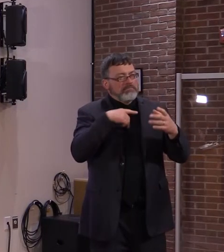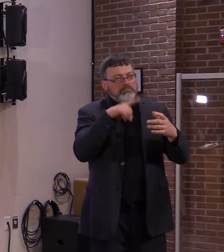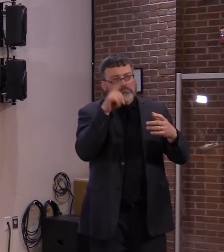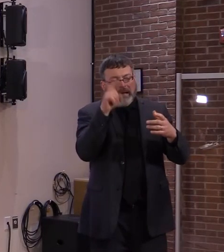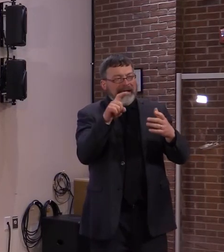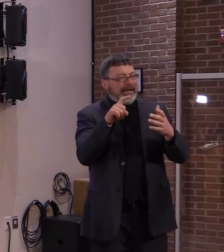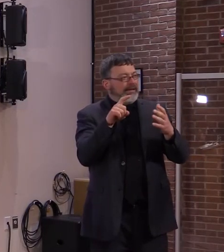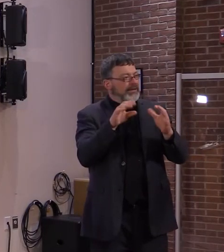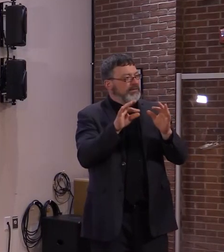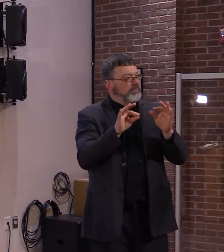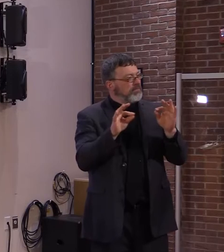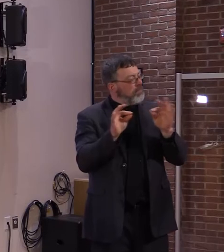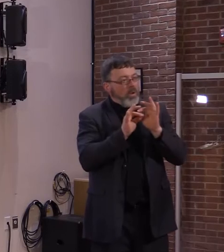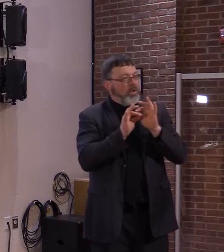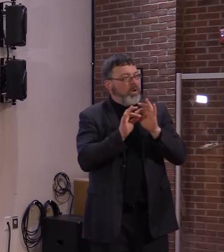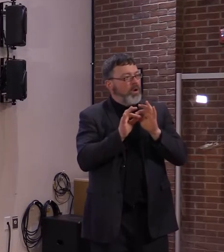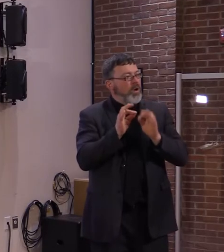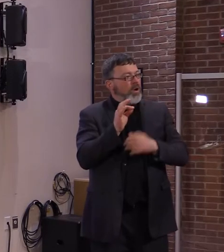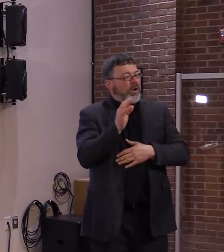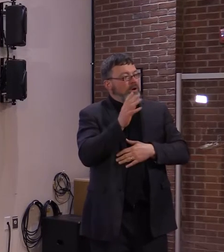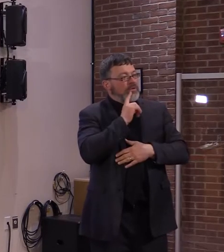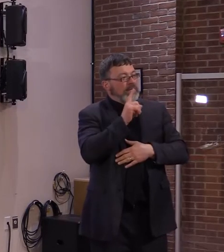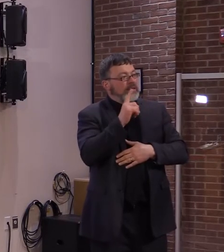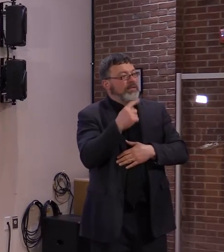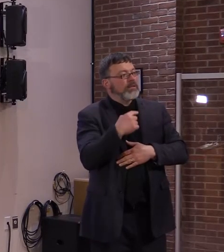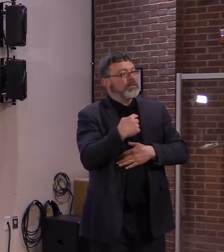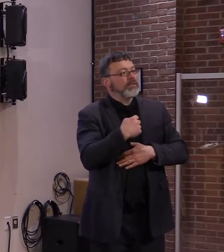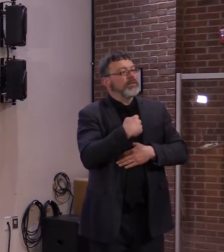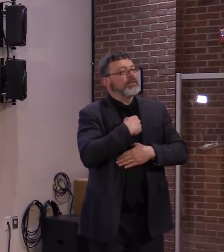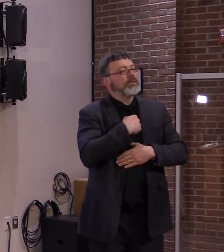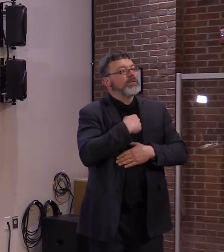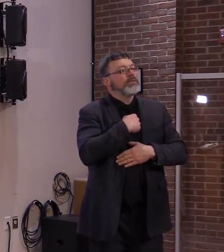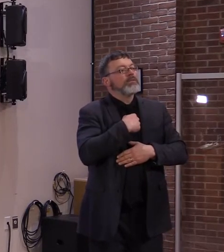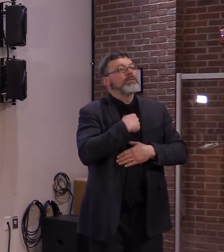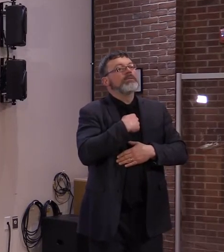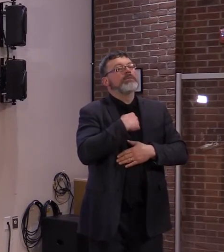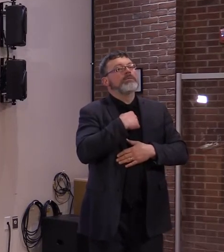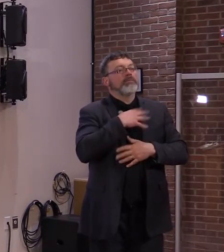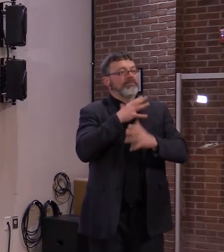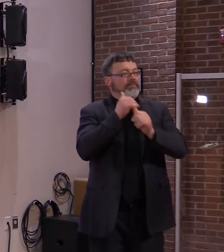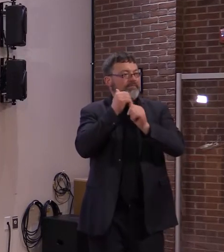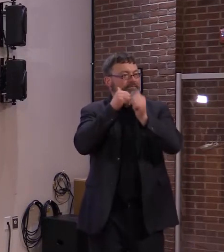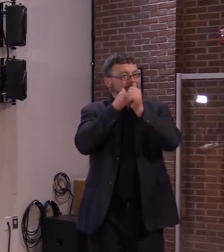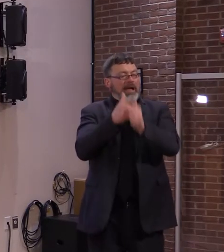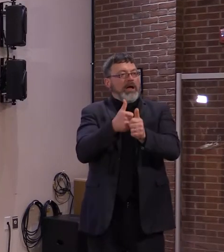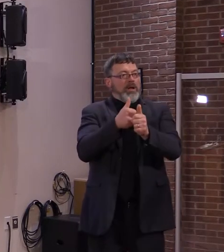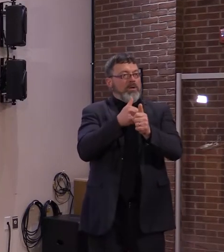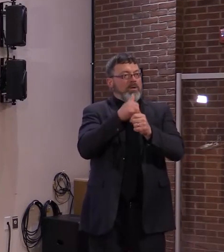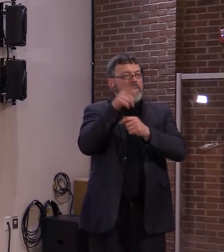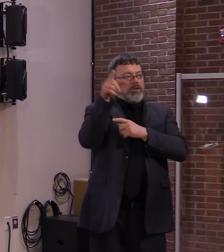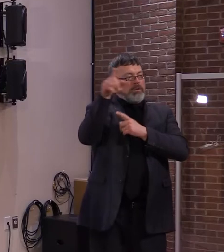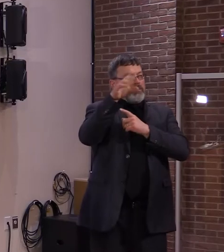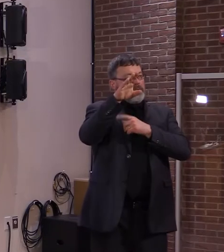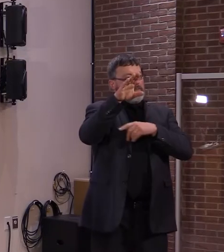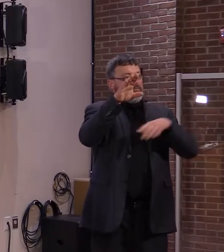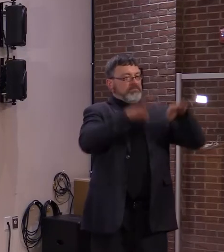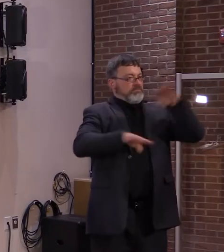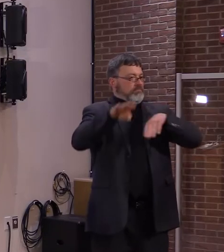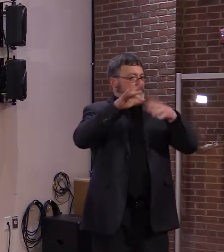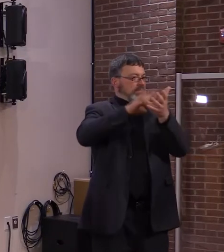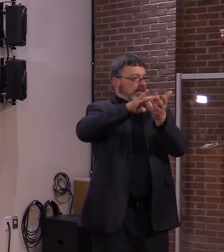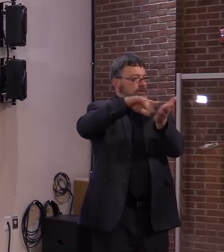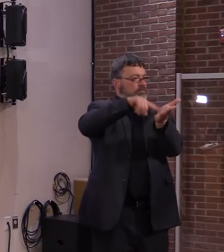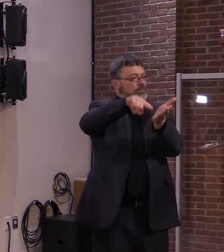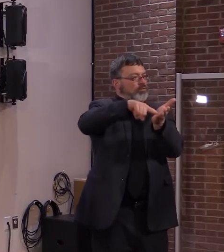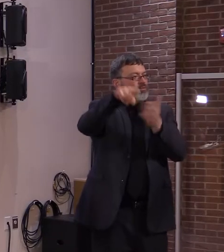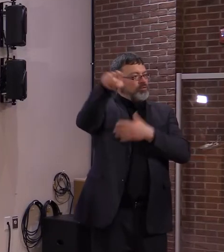world of biomedical research. Even when we see studies that we think are really making a very strong